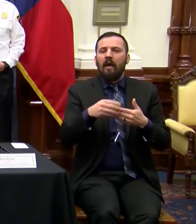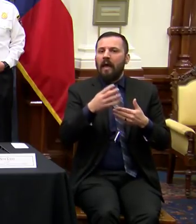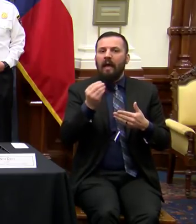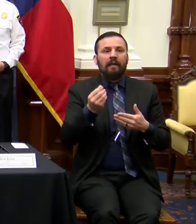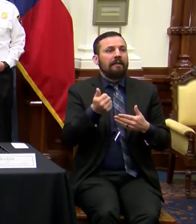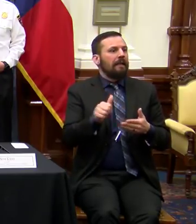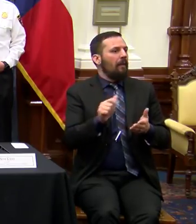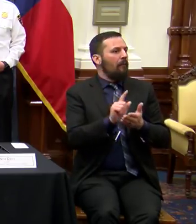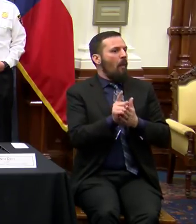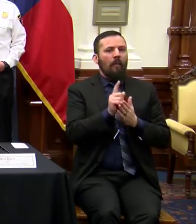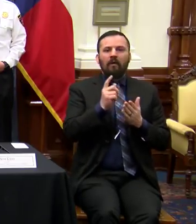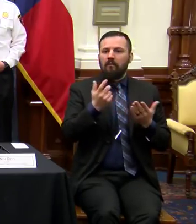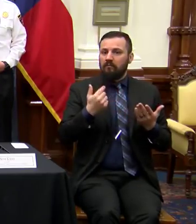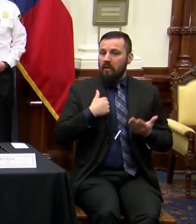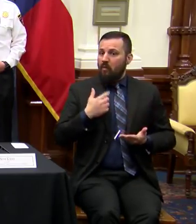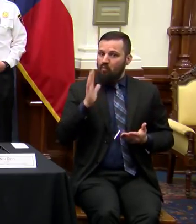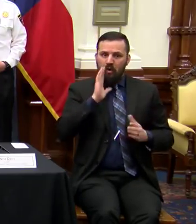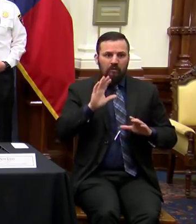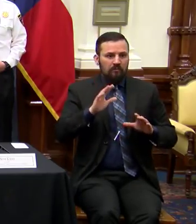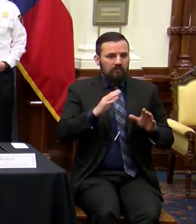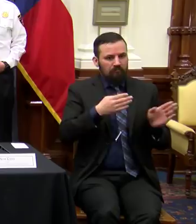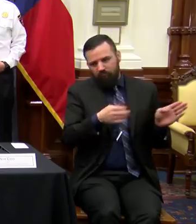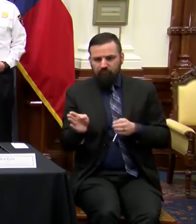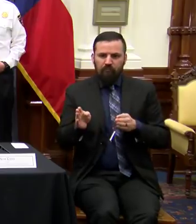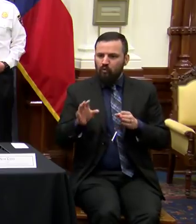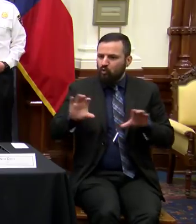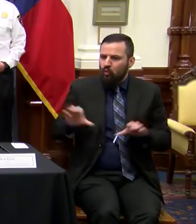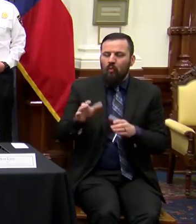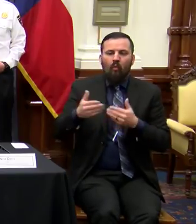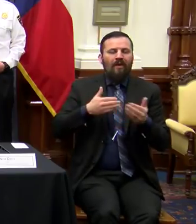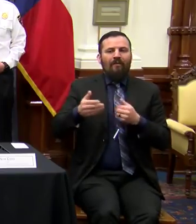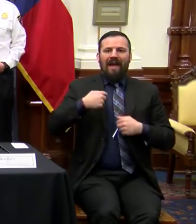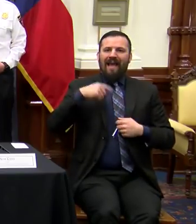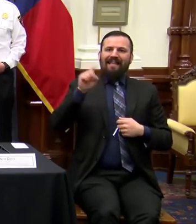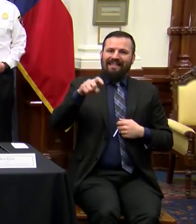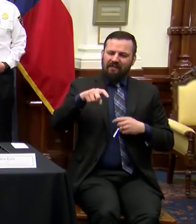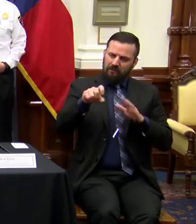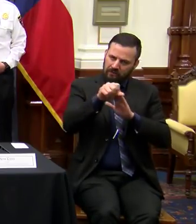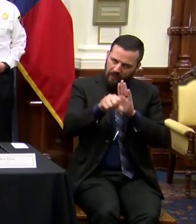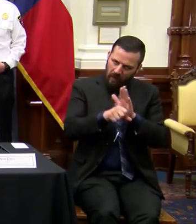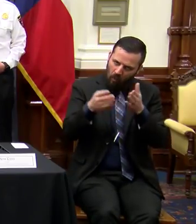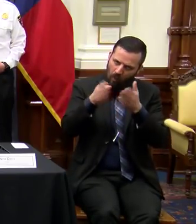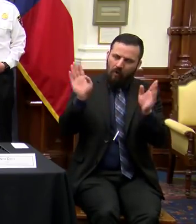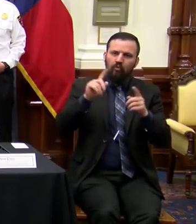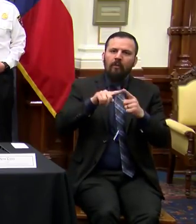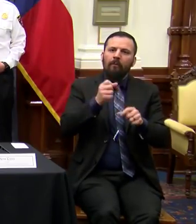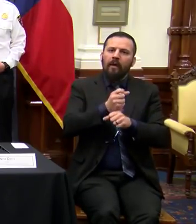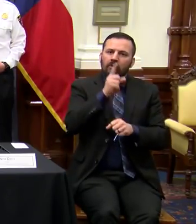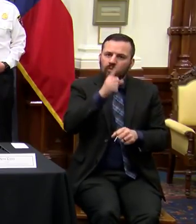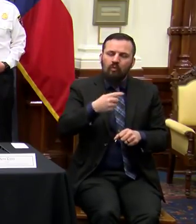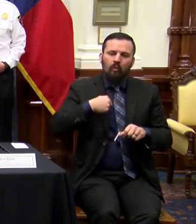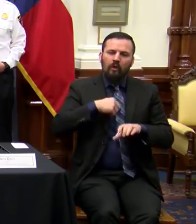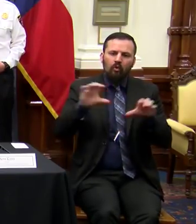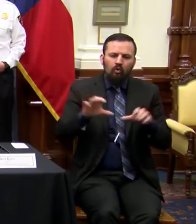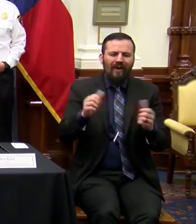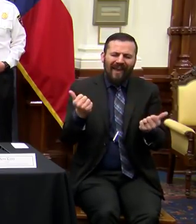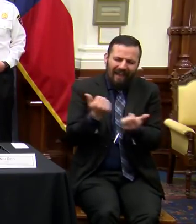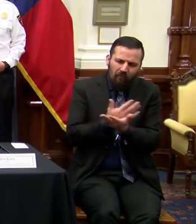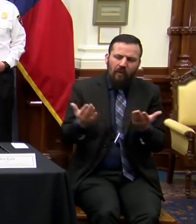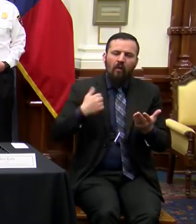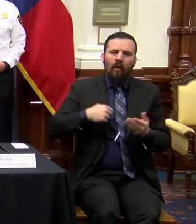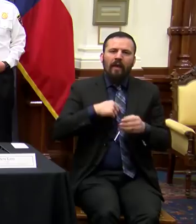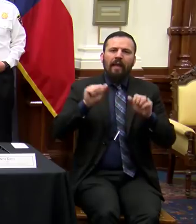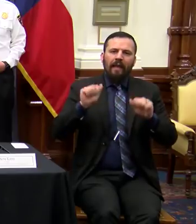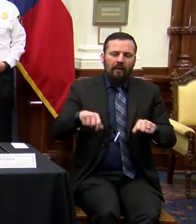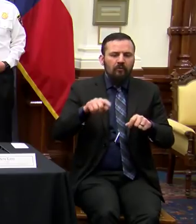take whatever strategies are needed at a statewide level to ensure that we're doing all we can to combat the expansion